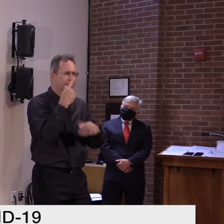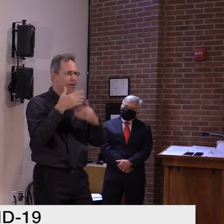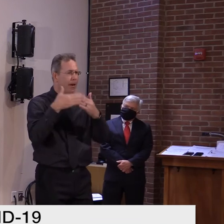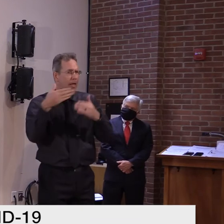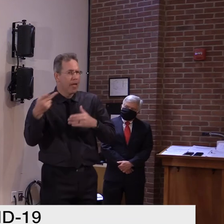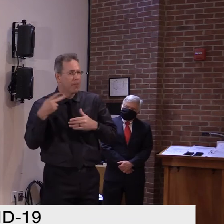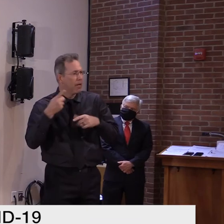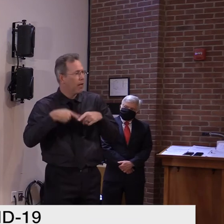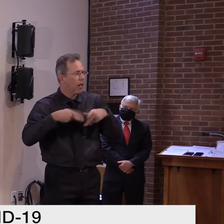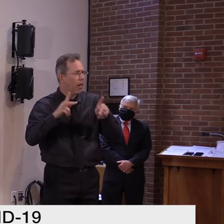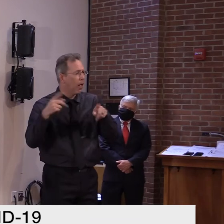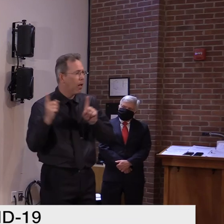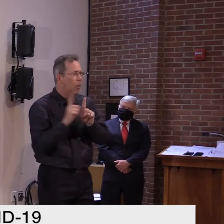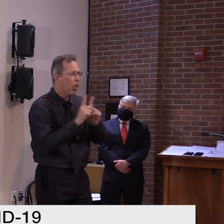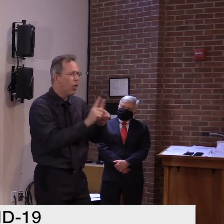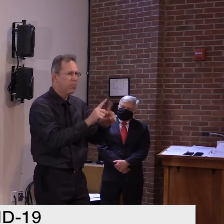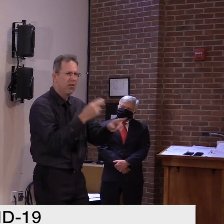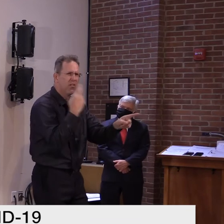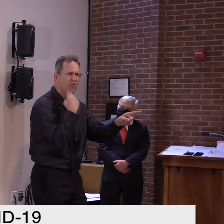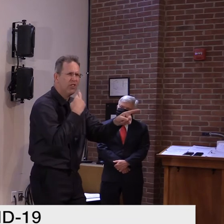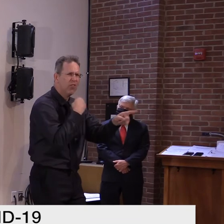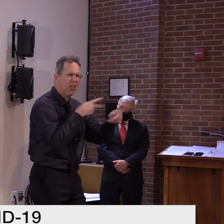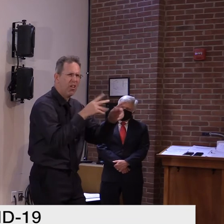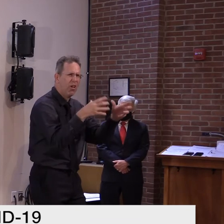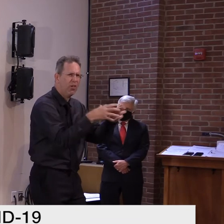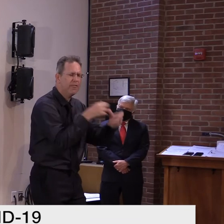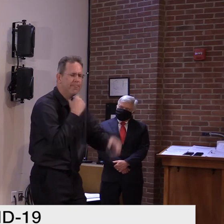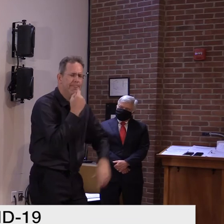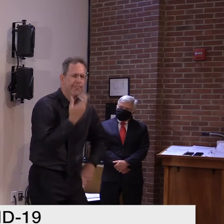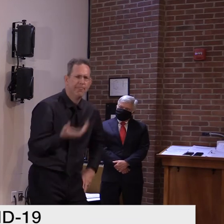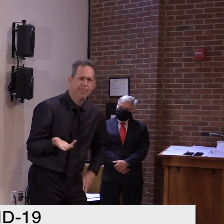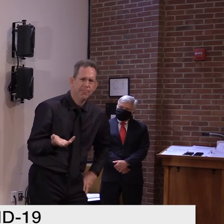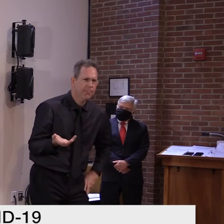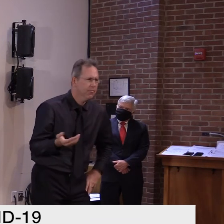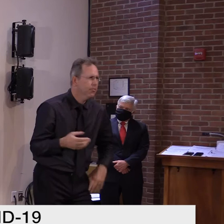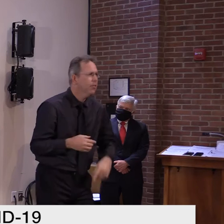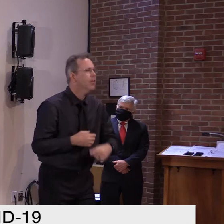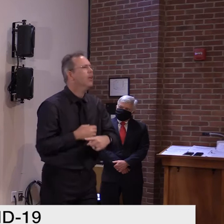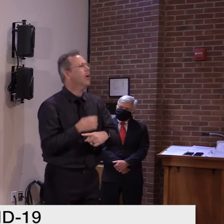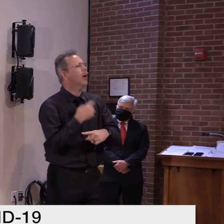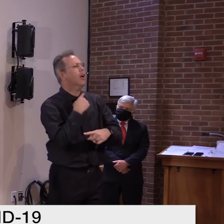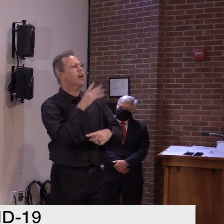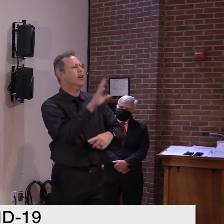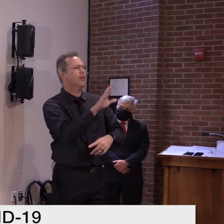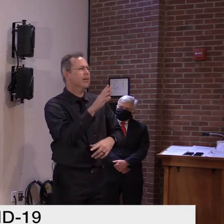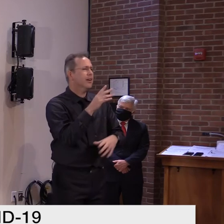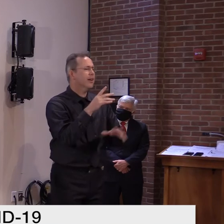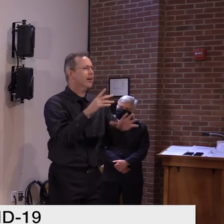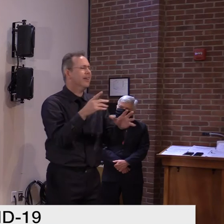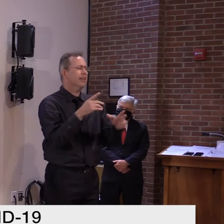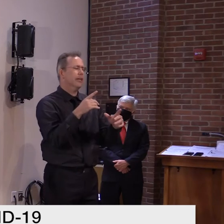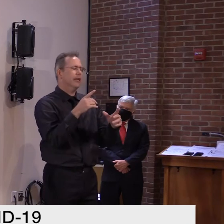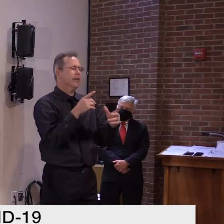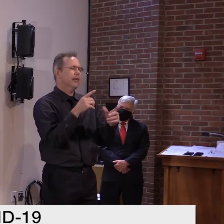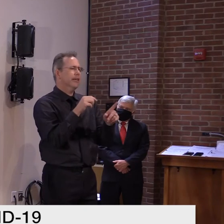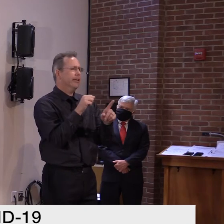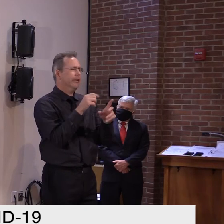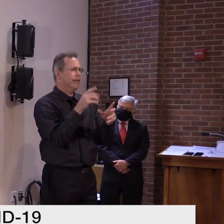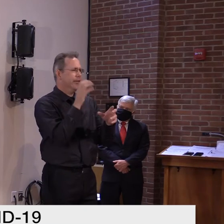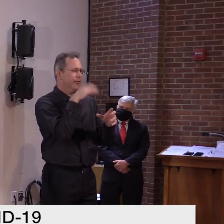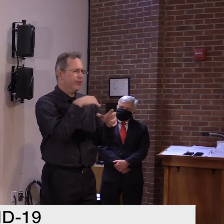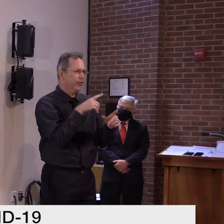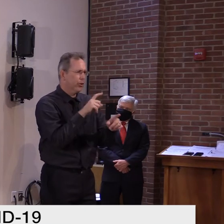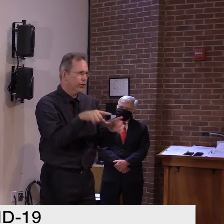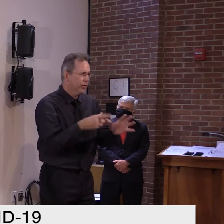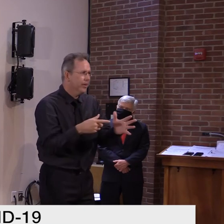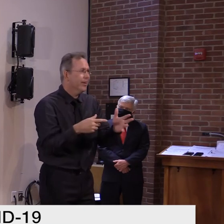we're saying you can go to the restaurant with your, your family, your immediate family, your household members. And, um, you're, there